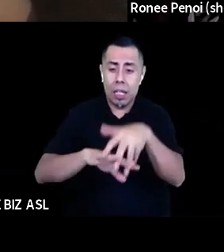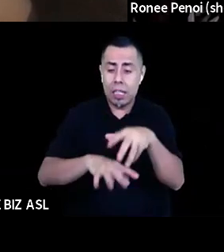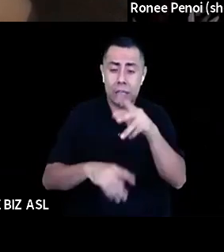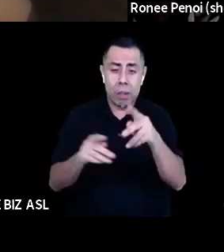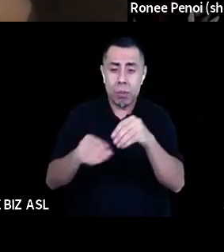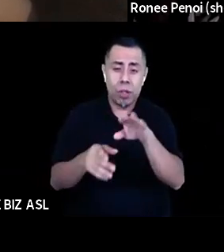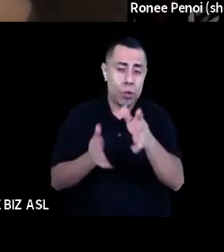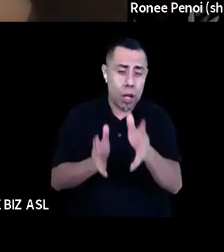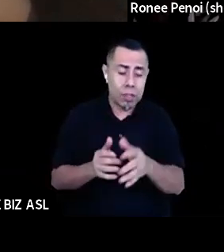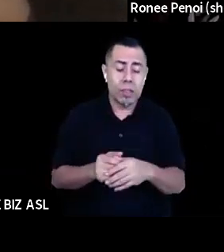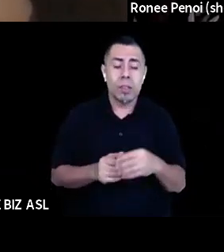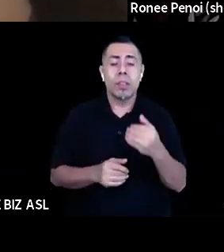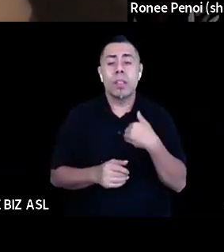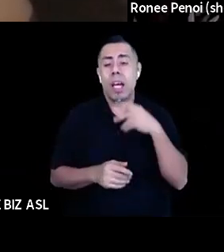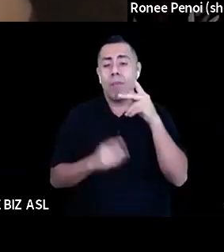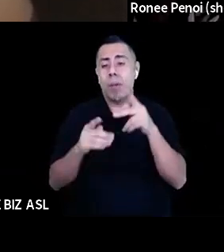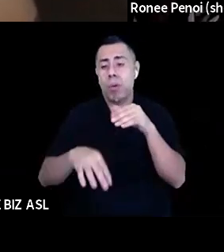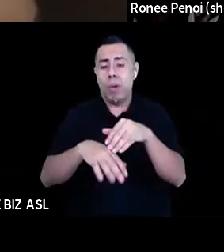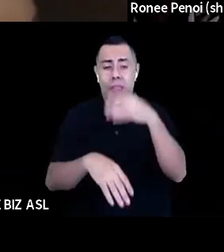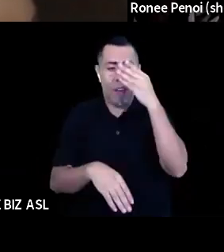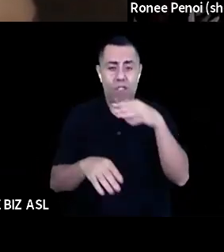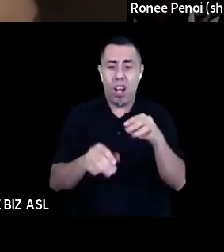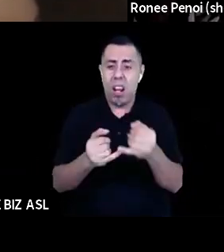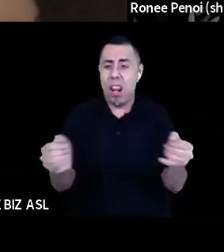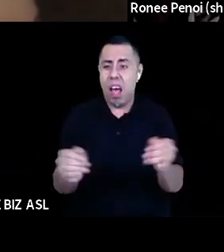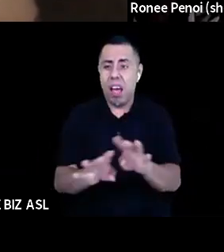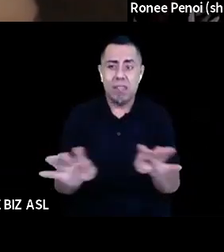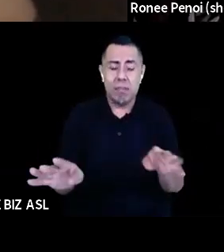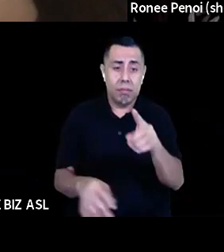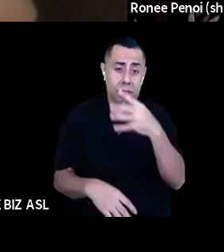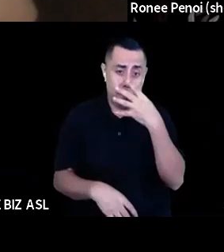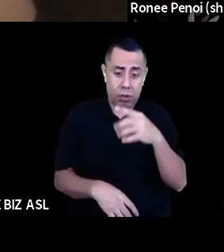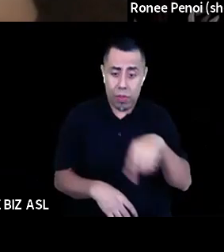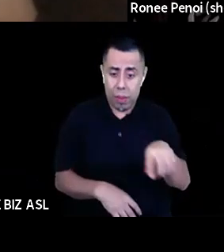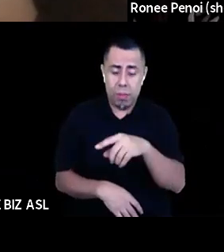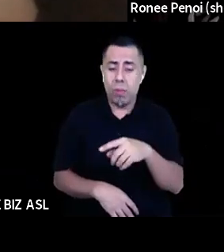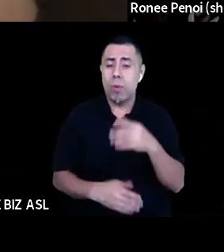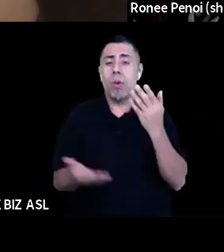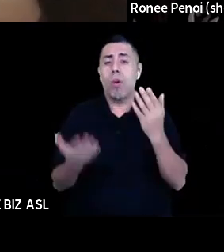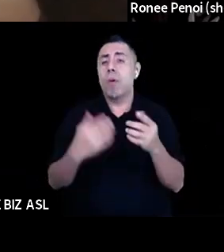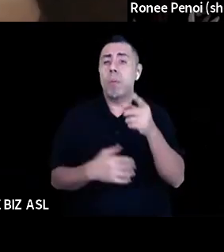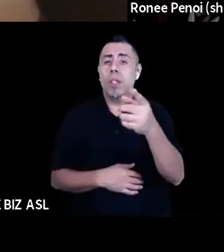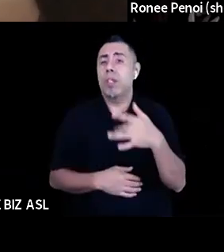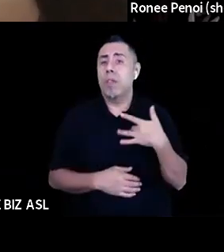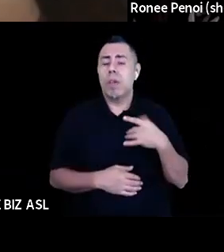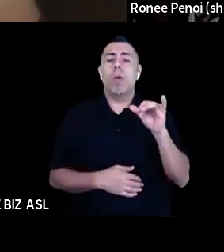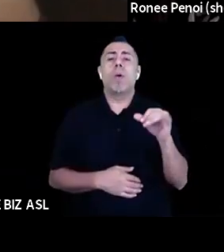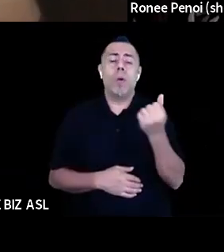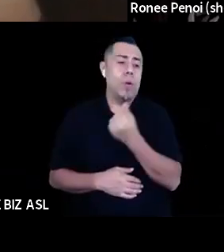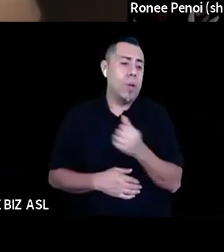do you find yourself thinking, oh no, any use of like fur, like animal fur is wrong and bad. I like to think of this as